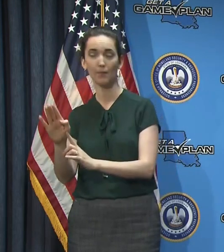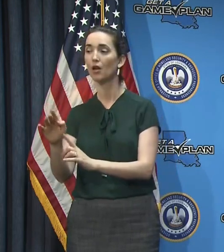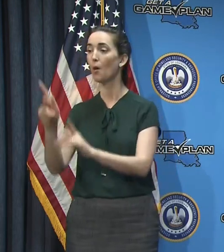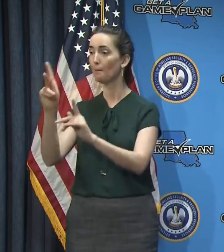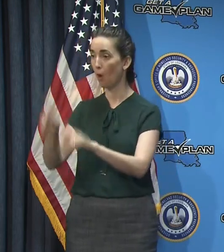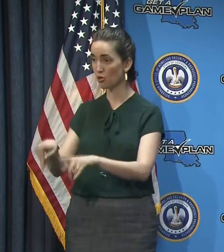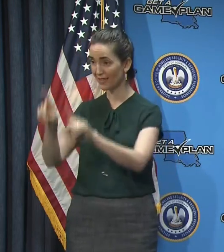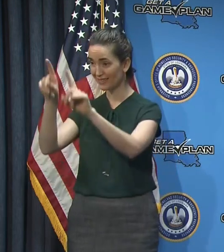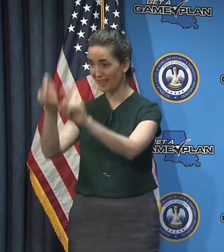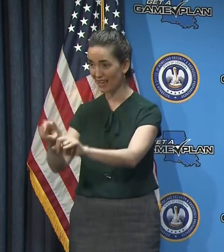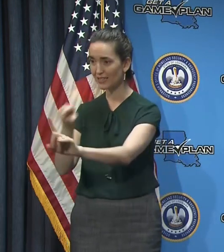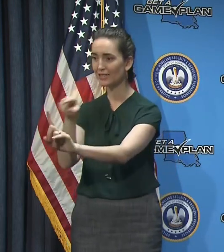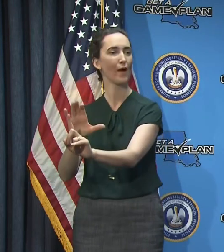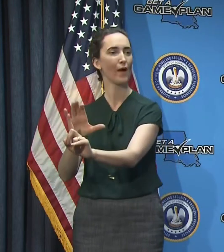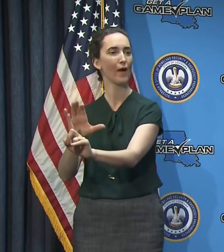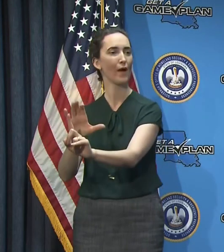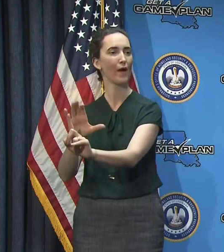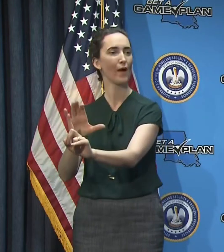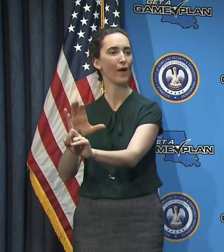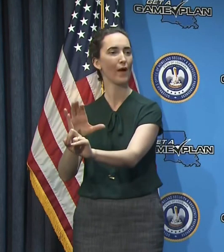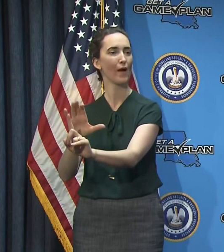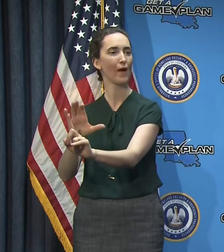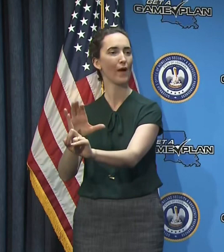individual, uh, whose test.